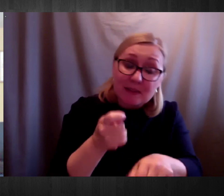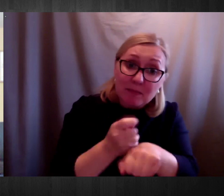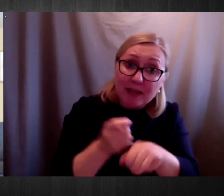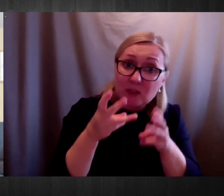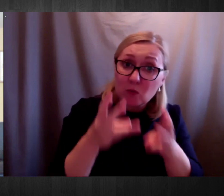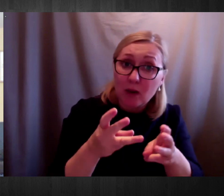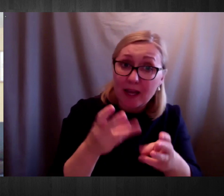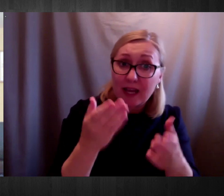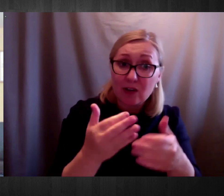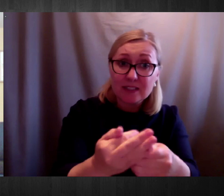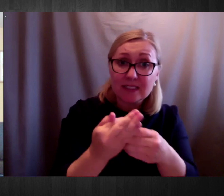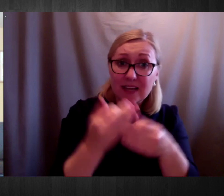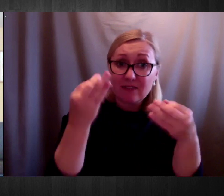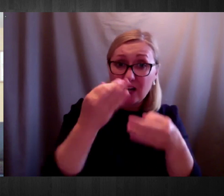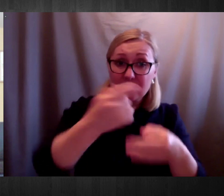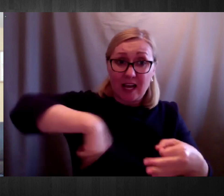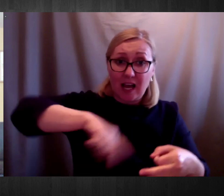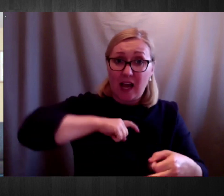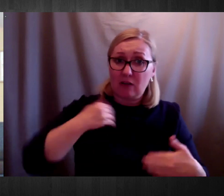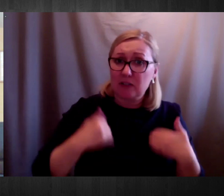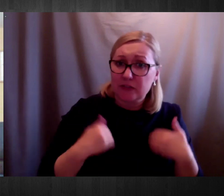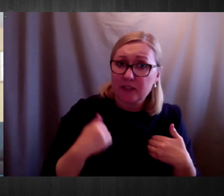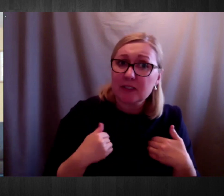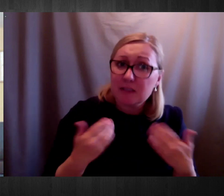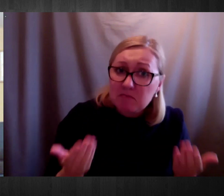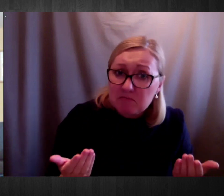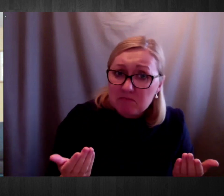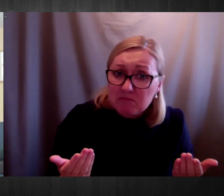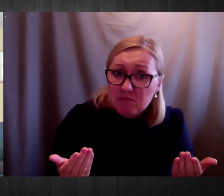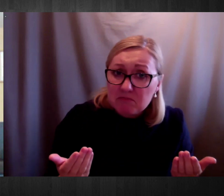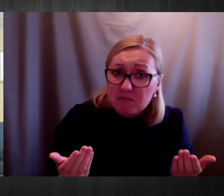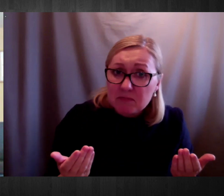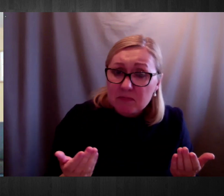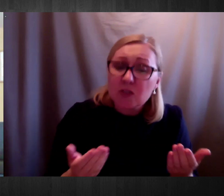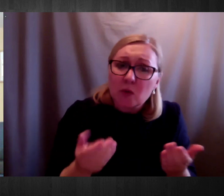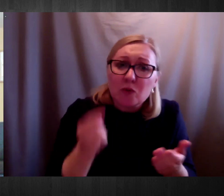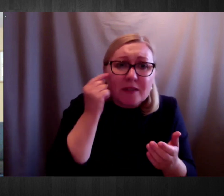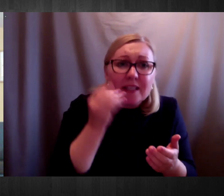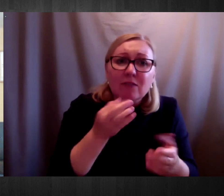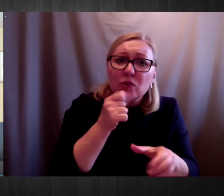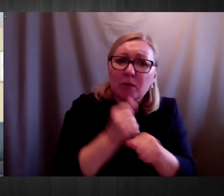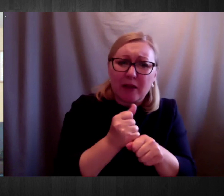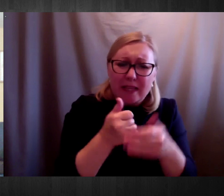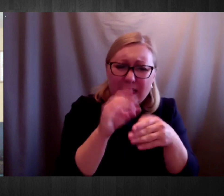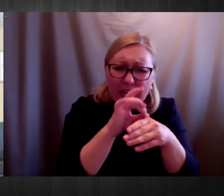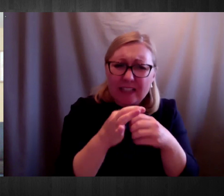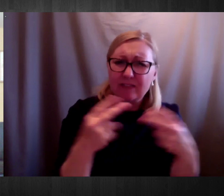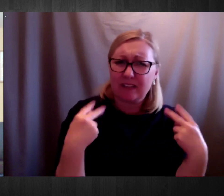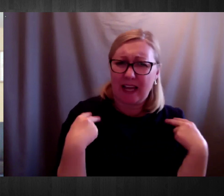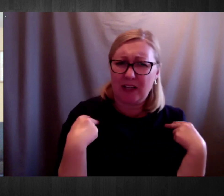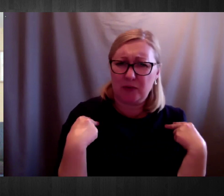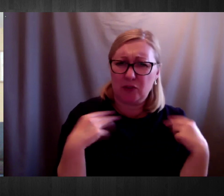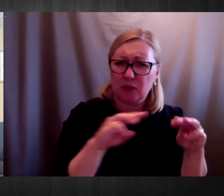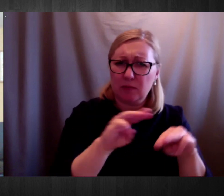just in terms of the language, again, as DPR, we have a